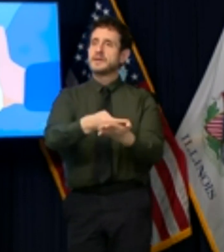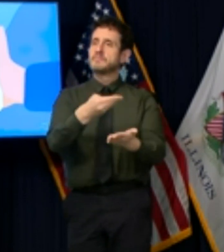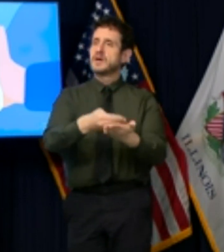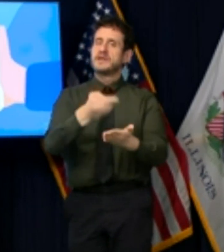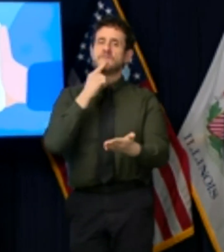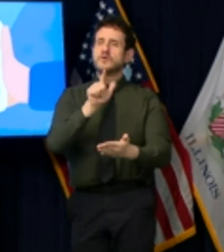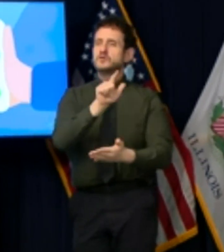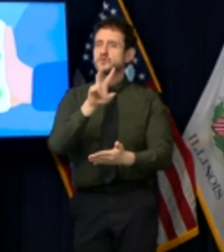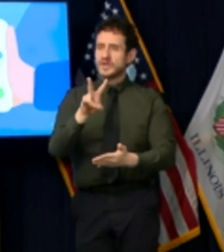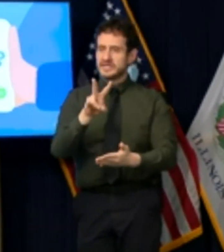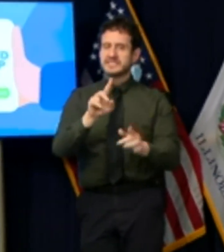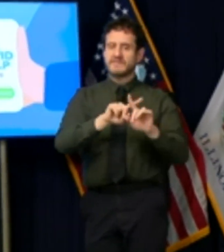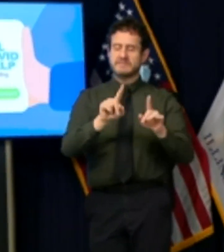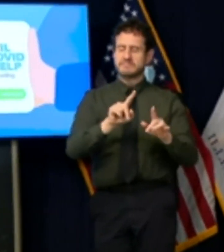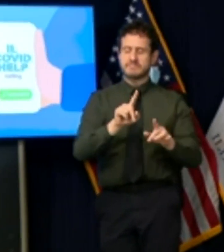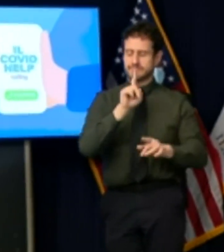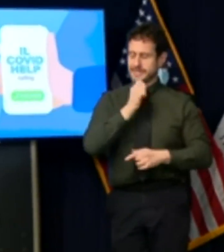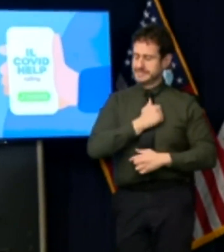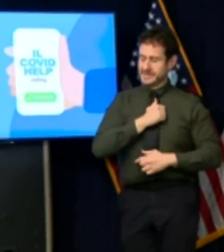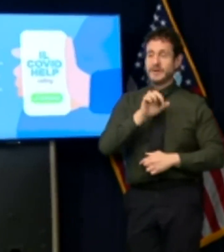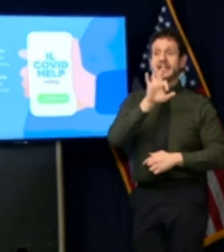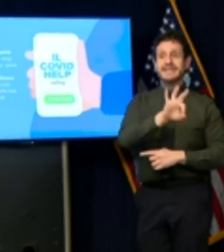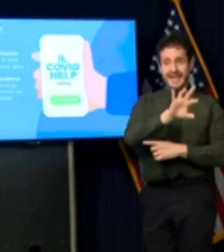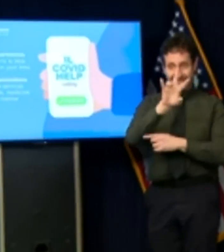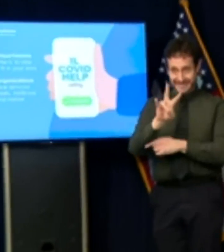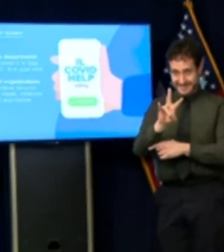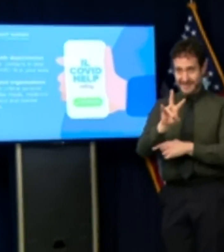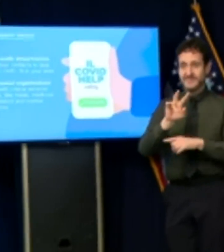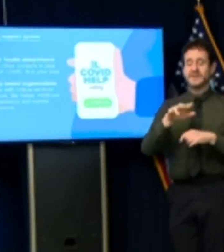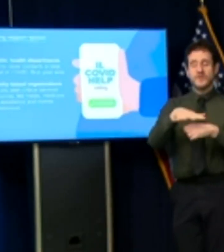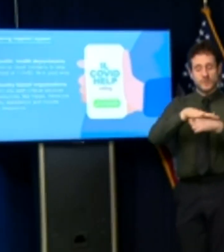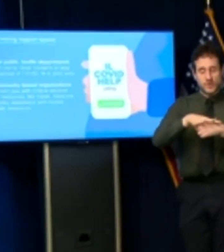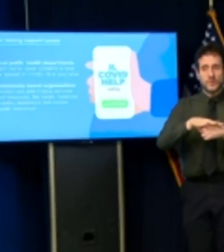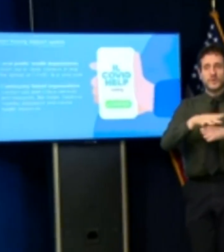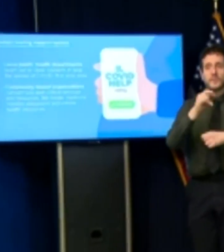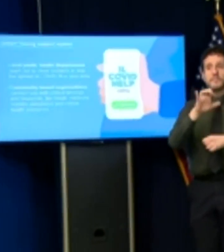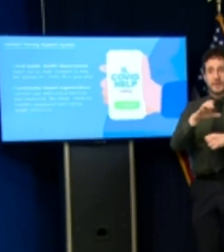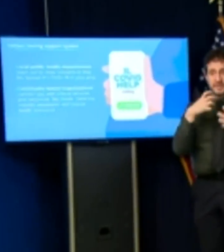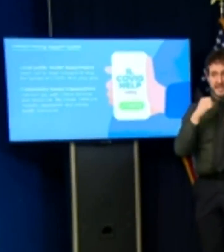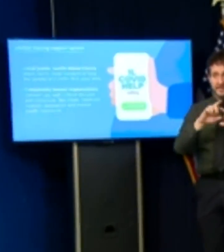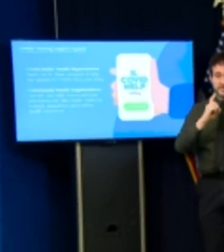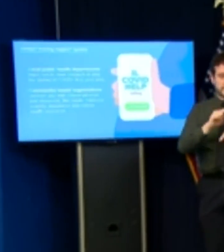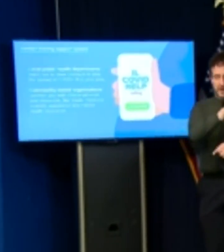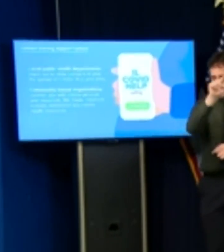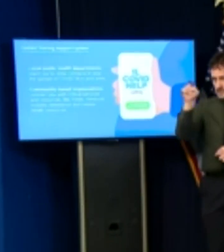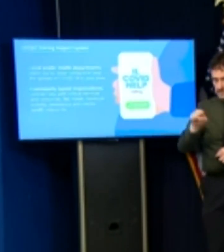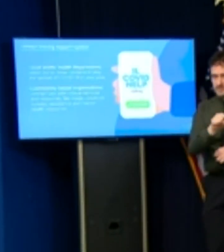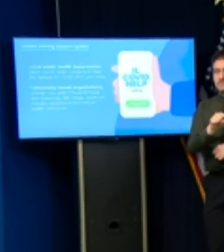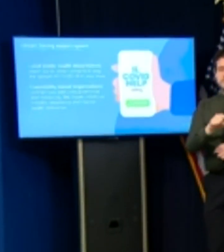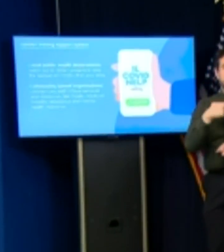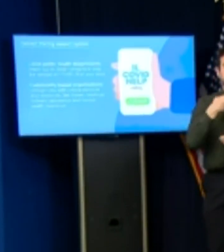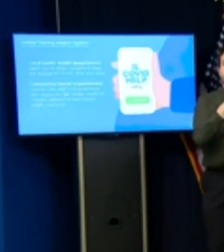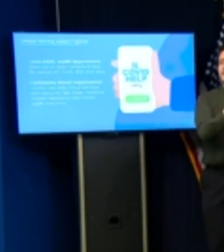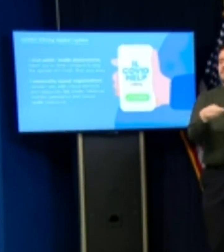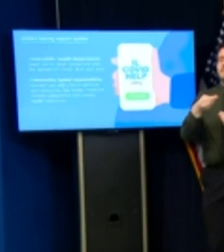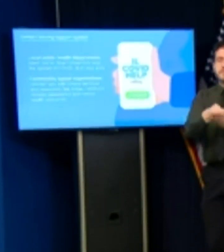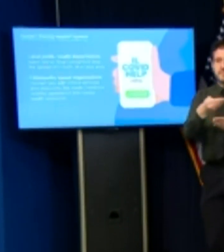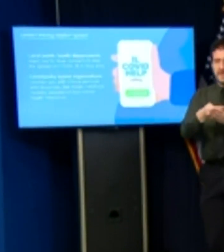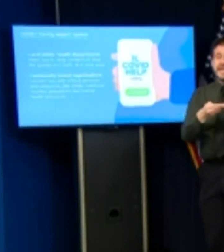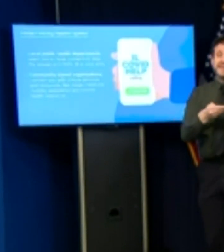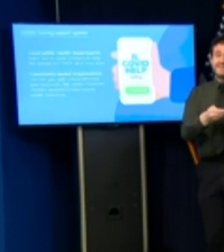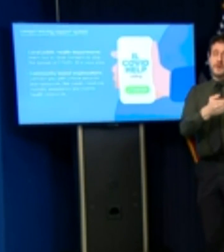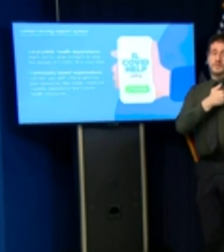27 sorry 97 local public health departments where they are in charge of their